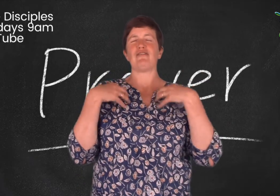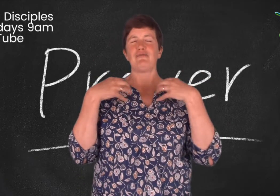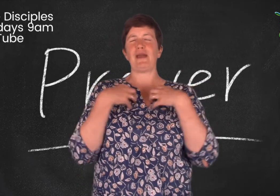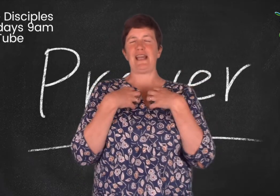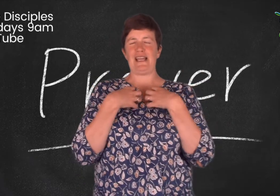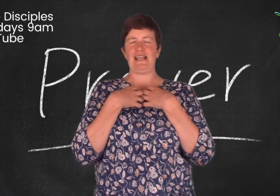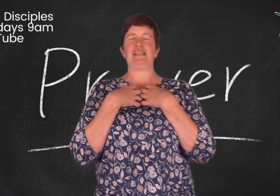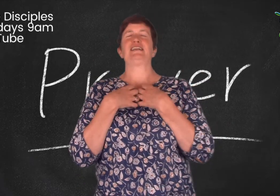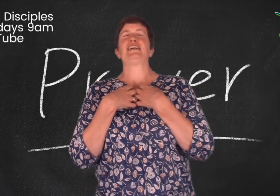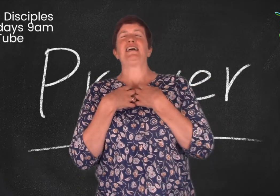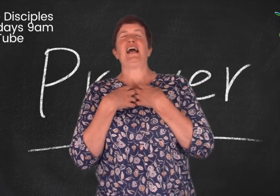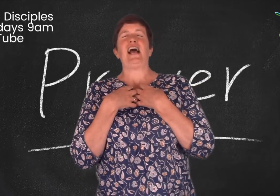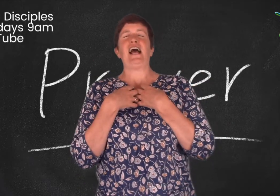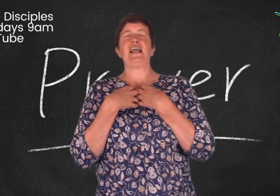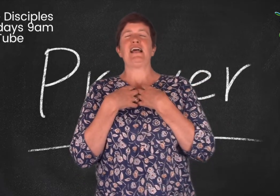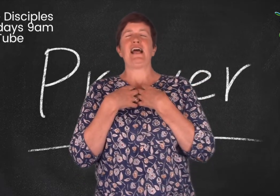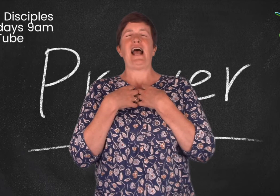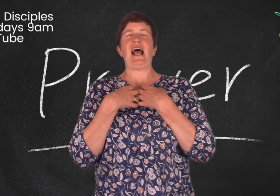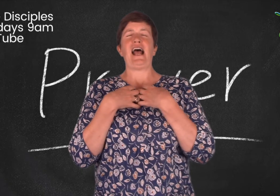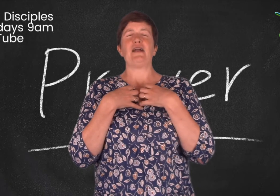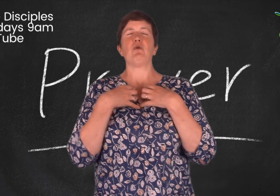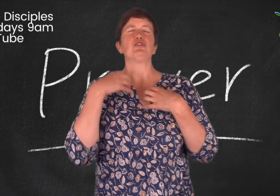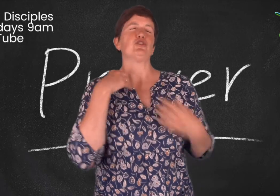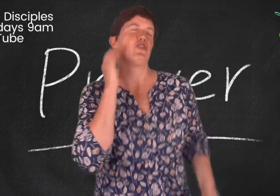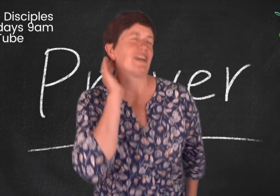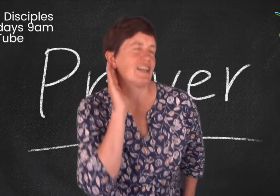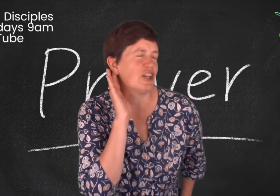me. And what's your thank you?